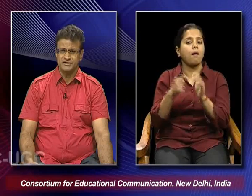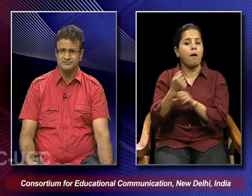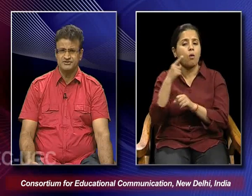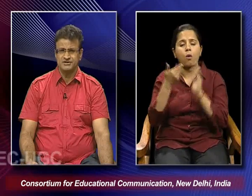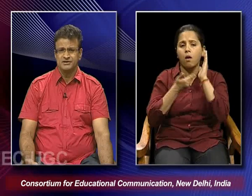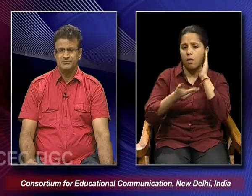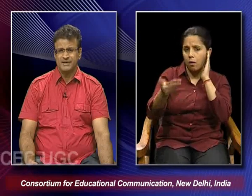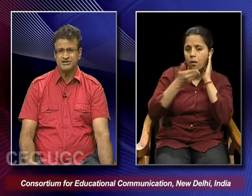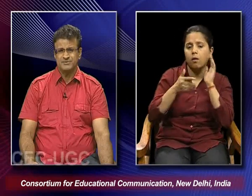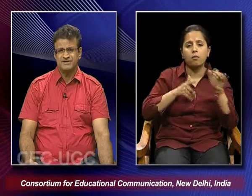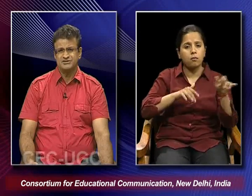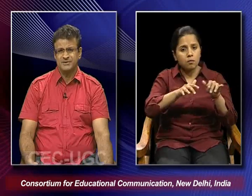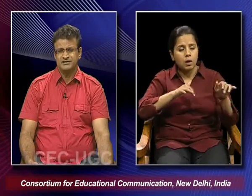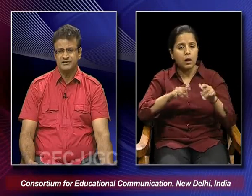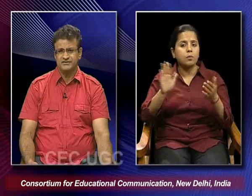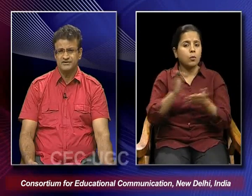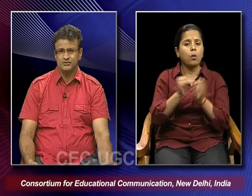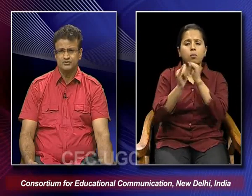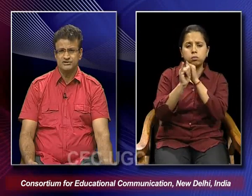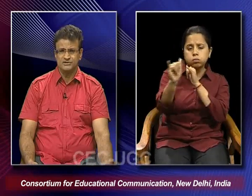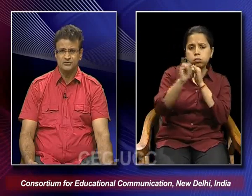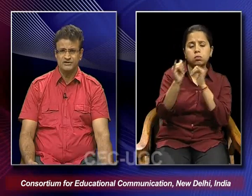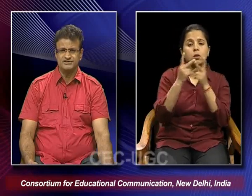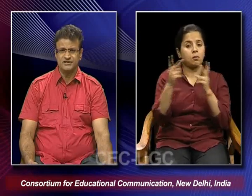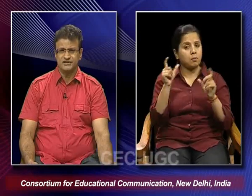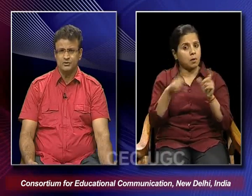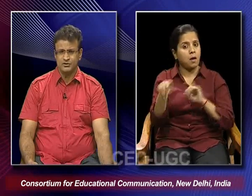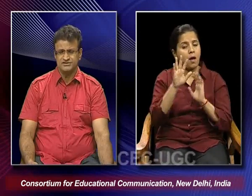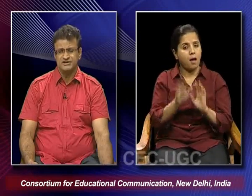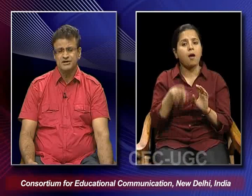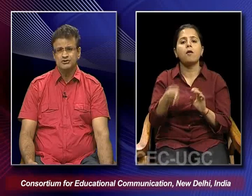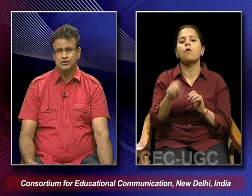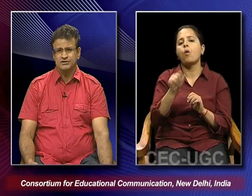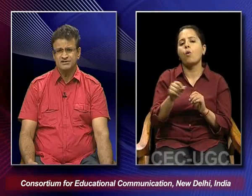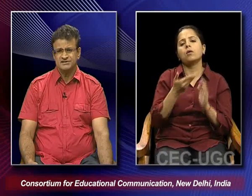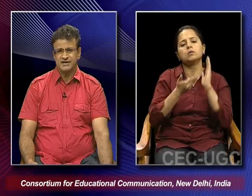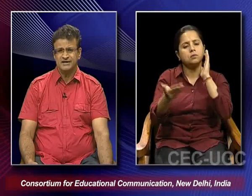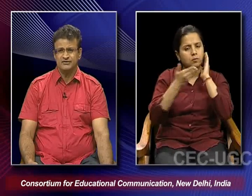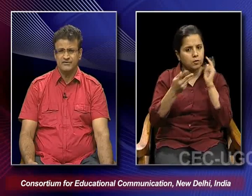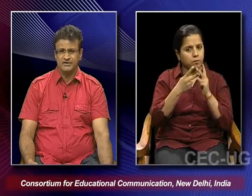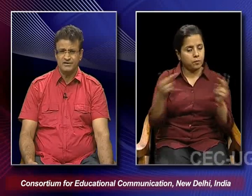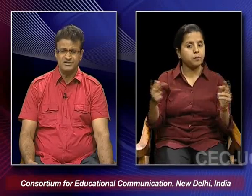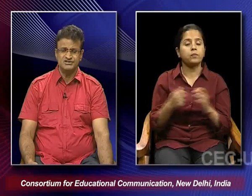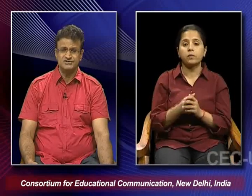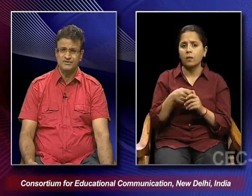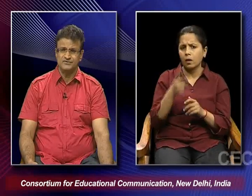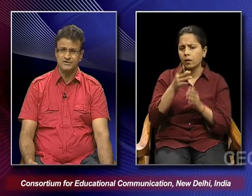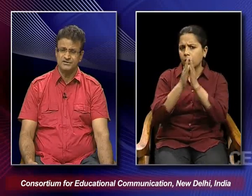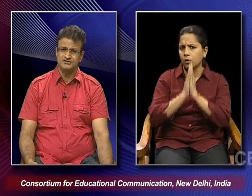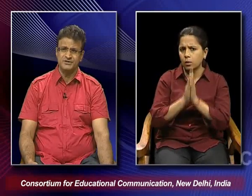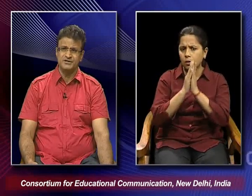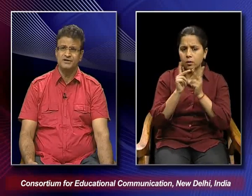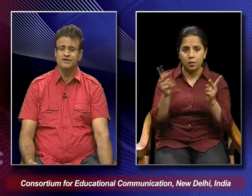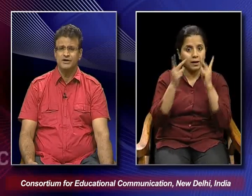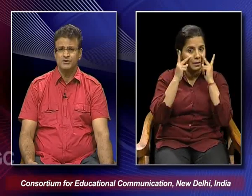singing hymns, brass bands playing the different tunes and devotees singing chorus. So this kind of religious fervour